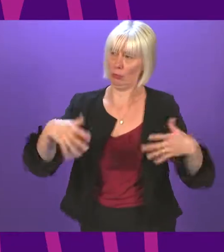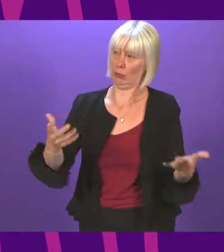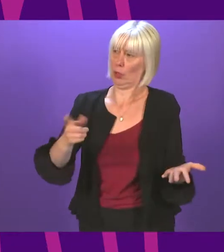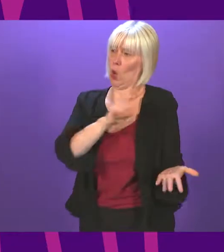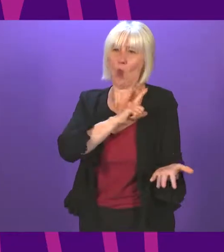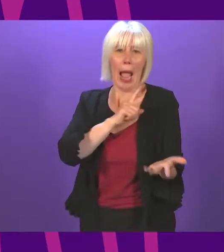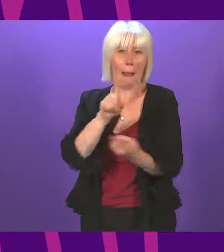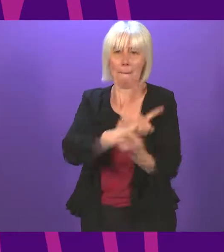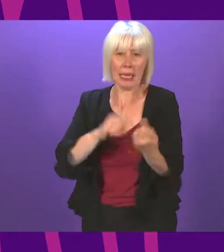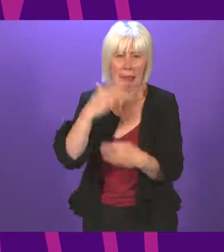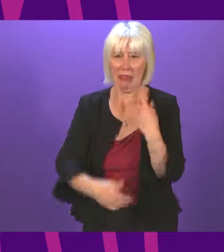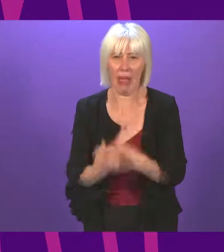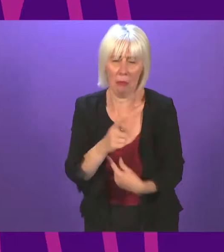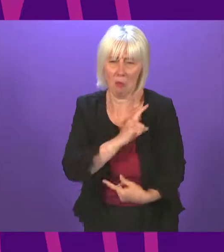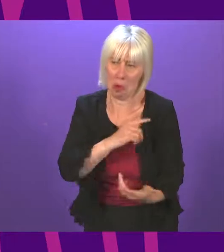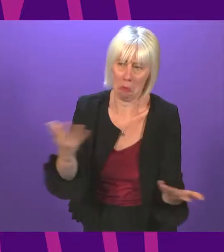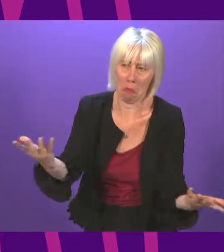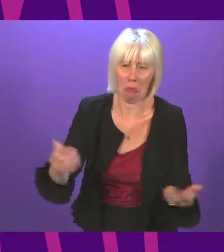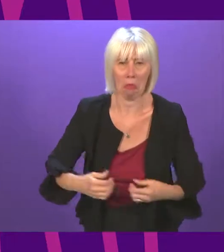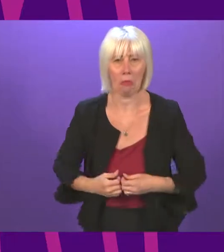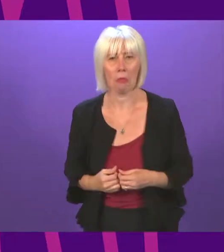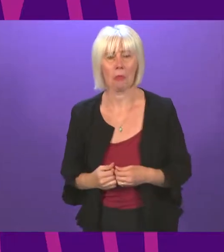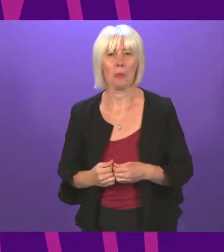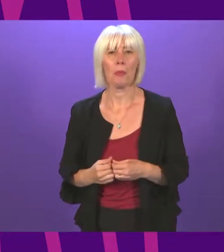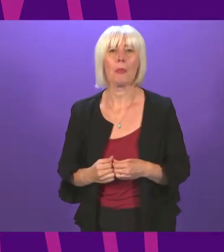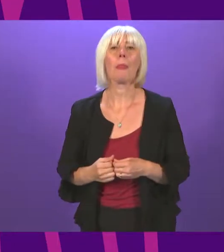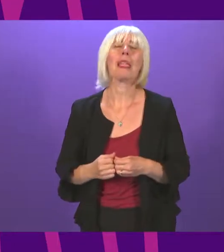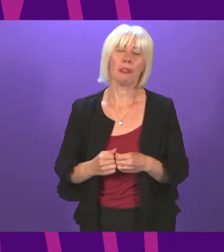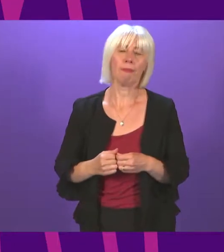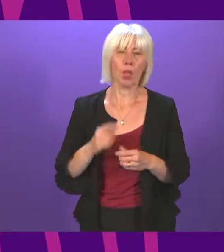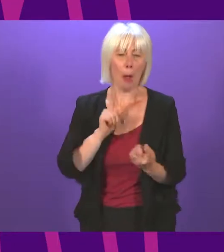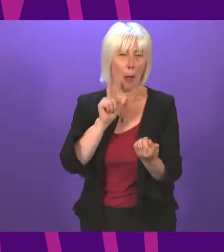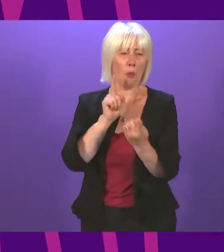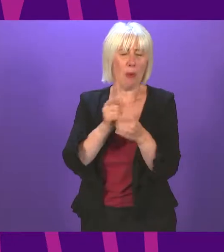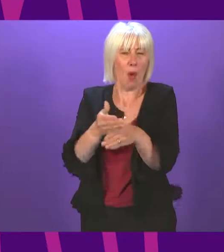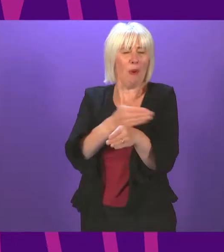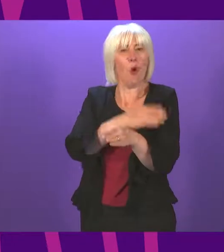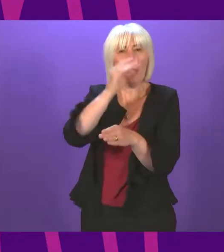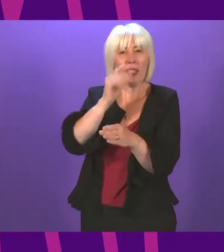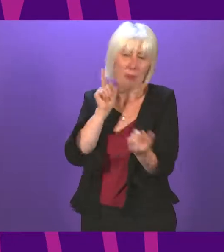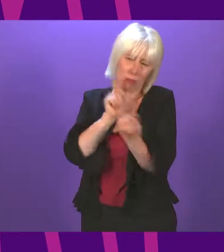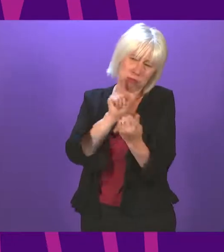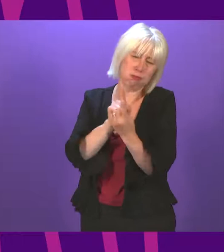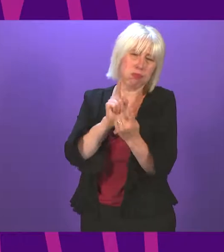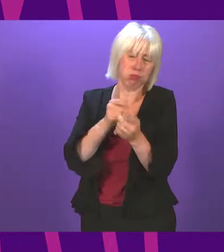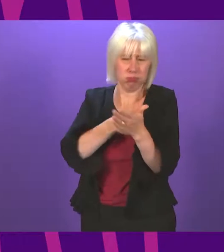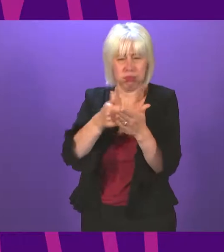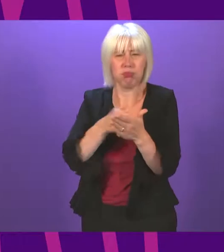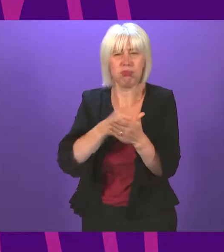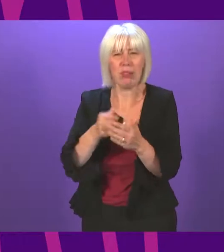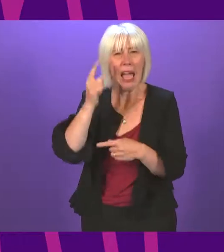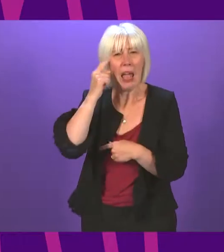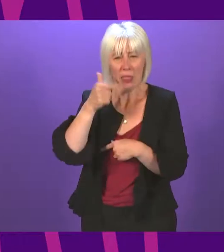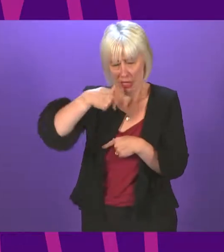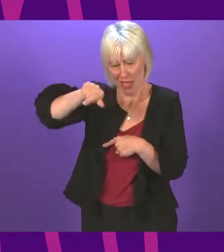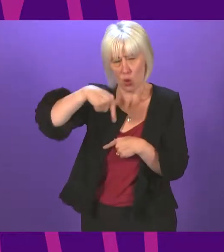meeting not held? Deputy First Minister. We met extensively before the summer recess, and if my diary is correct, I think we are meeting